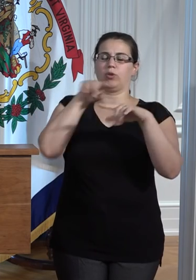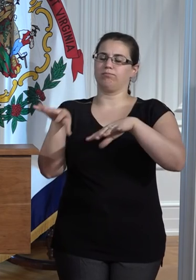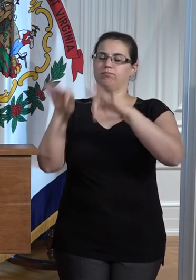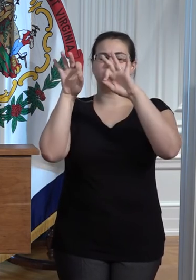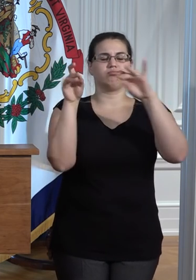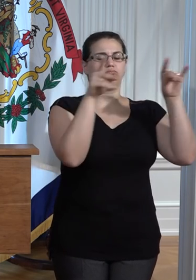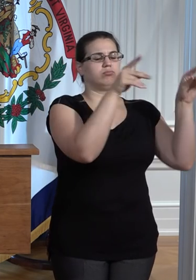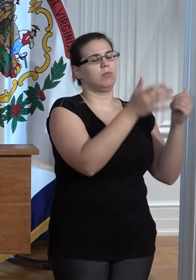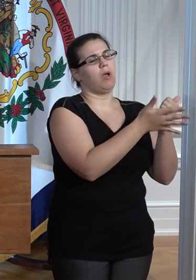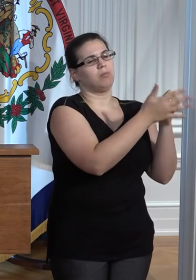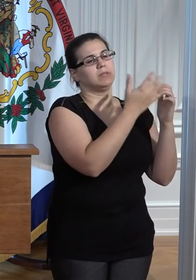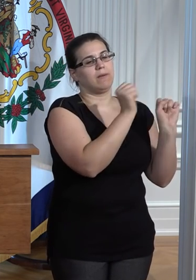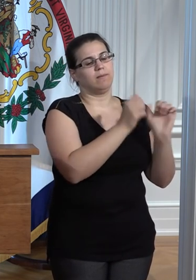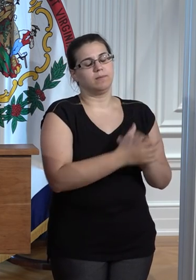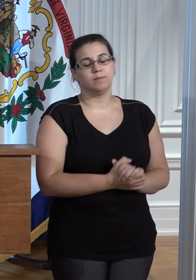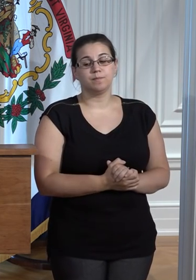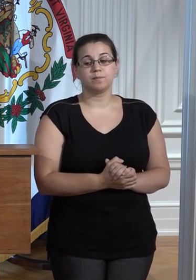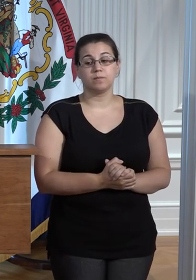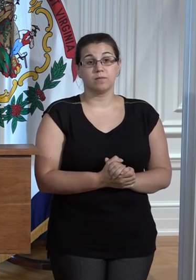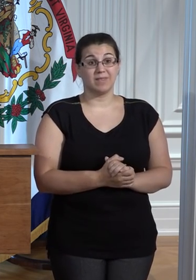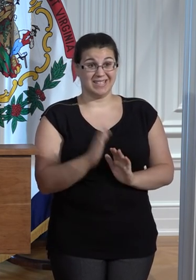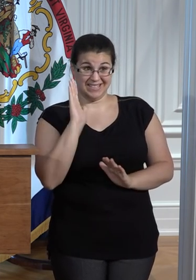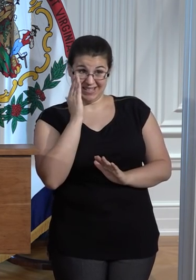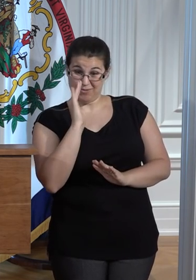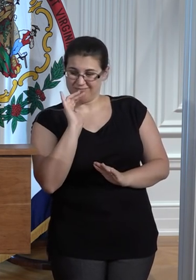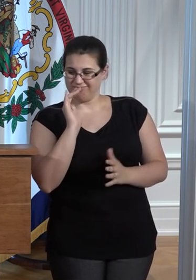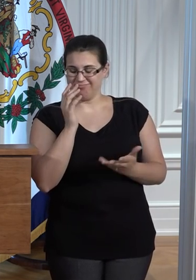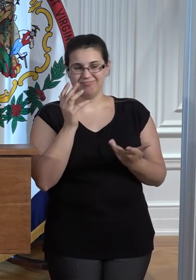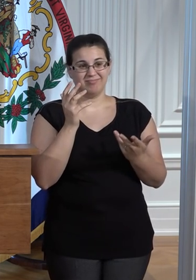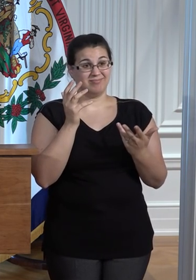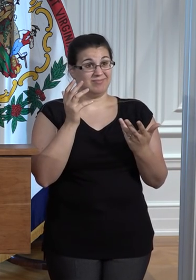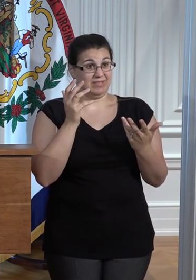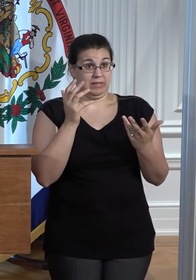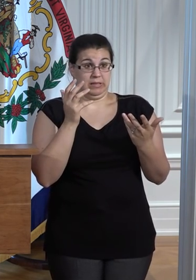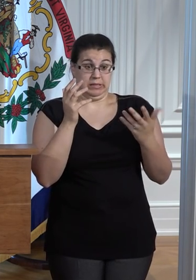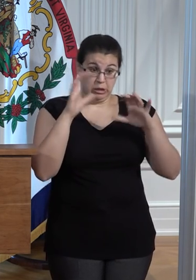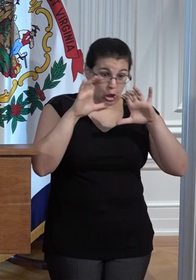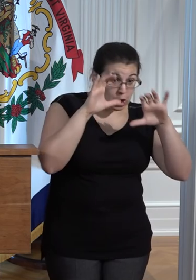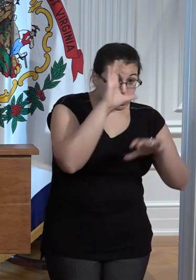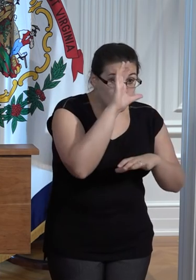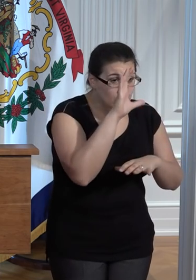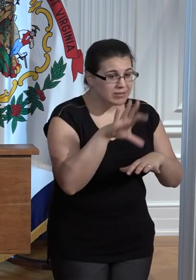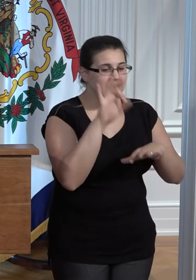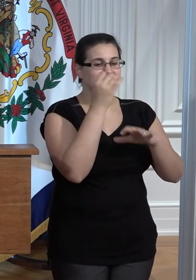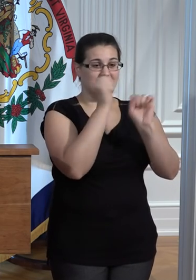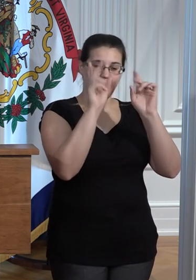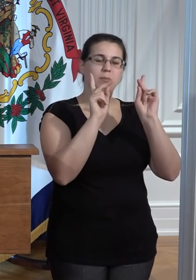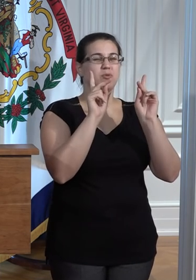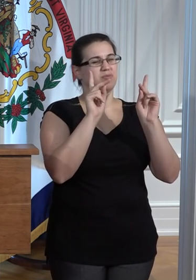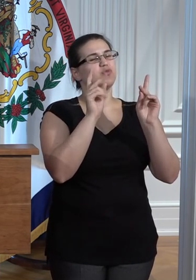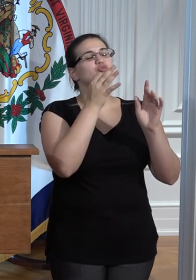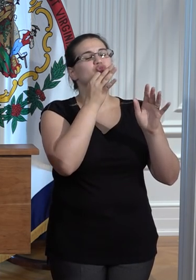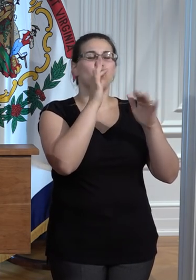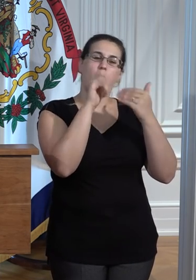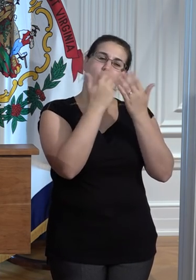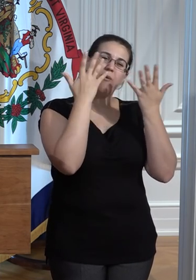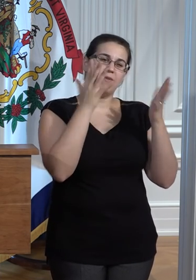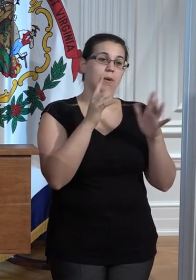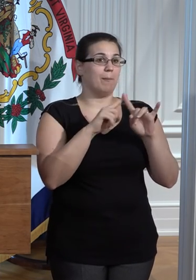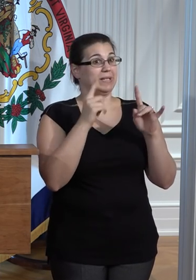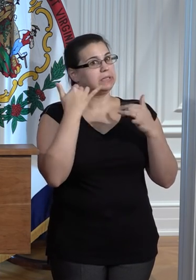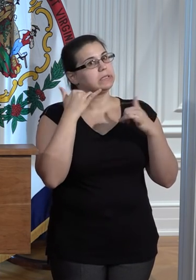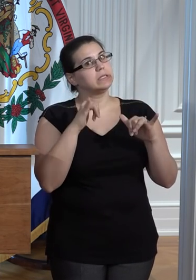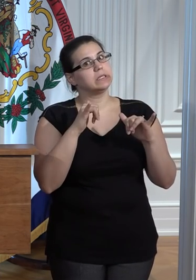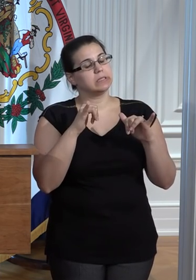And while it appears the active phase of this event will end today or tomorrow, there will be an enormous amount of recovery work.